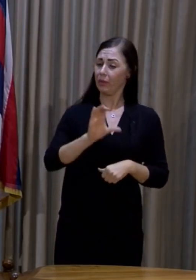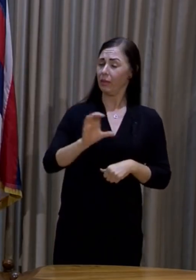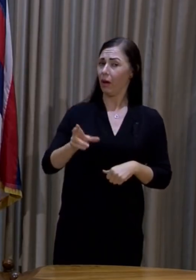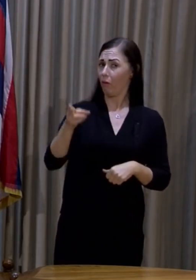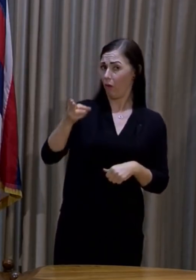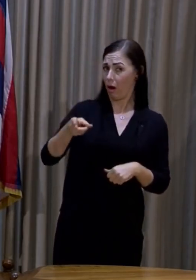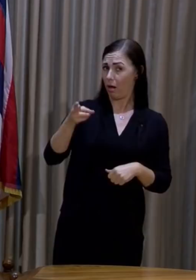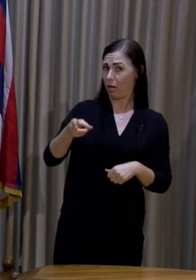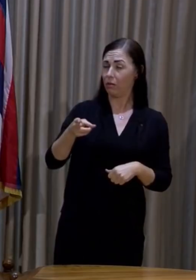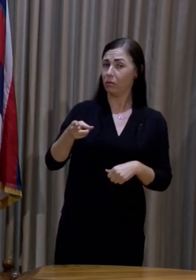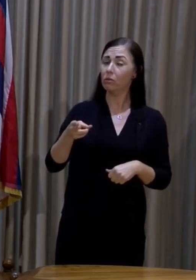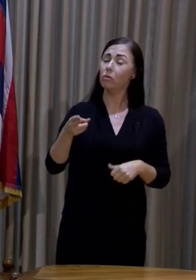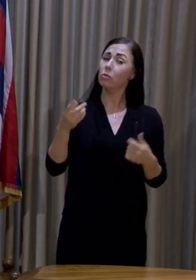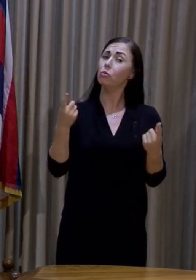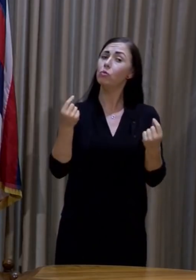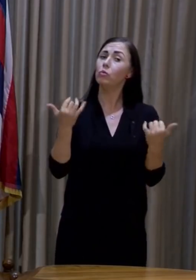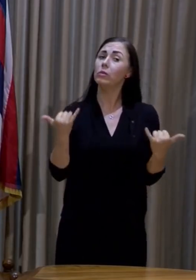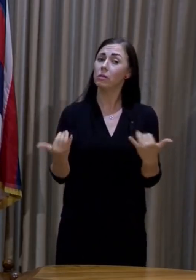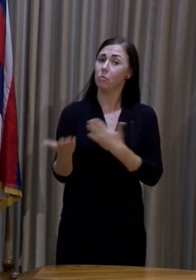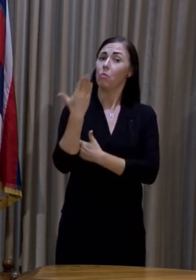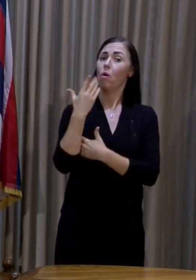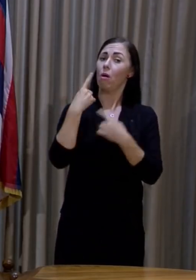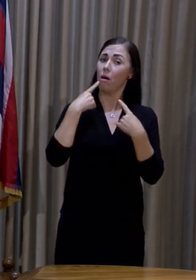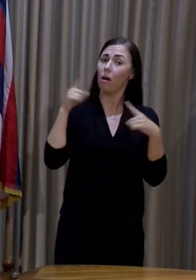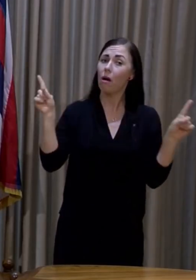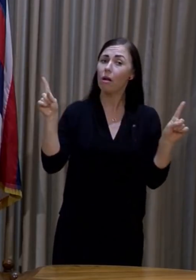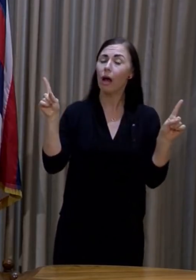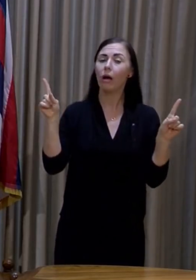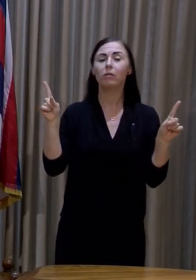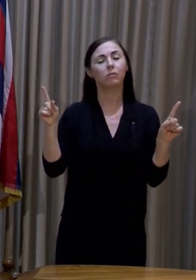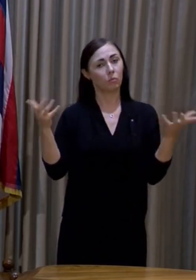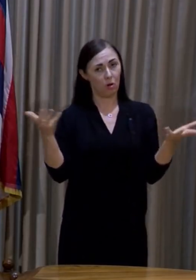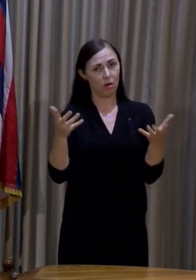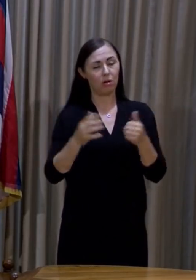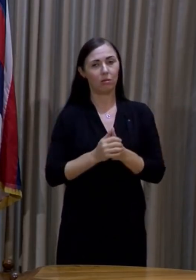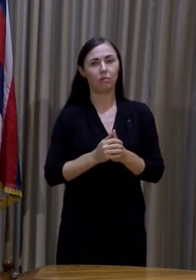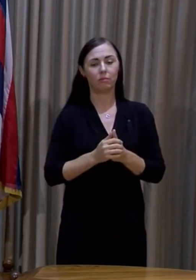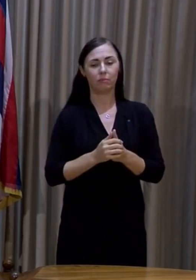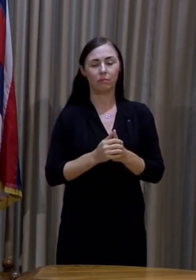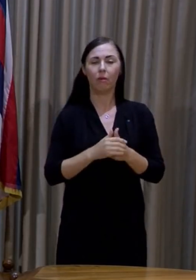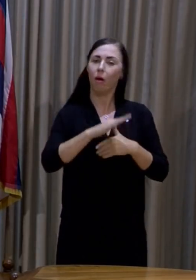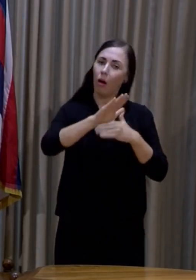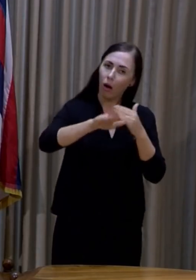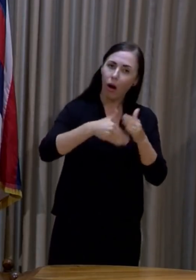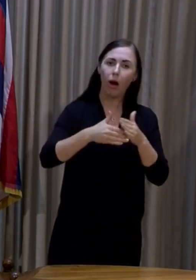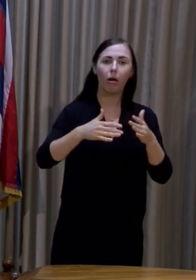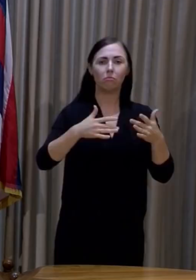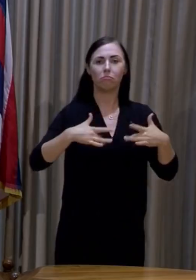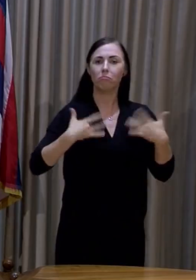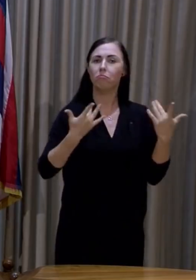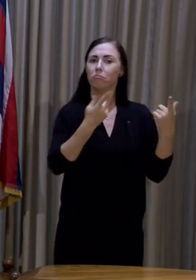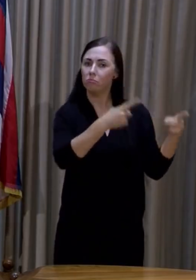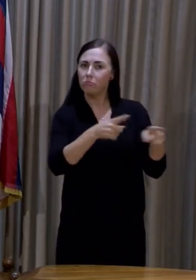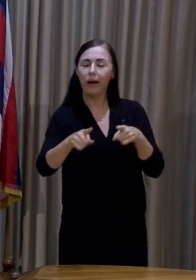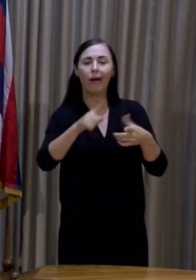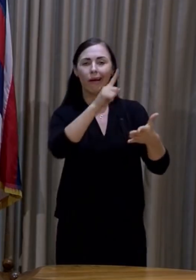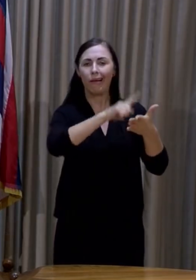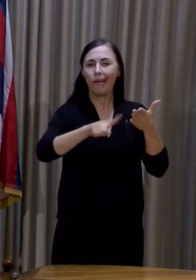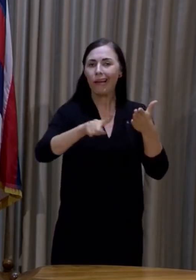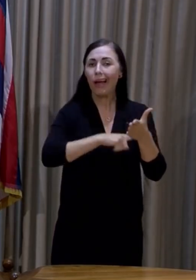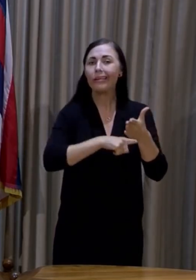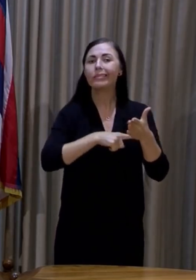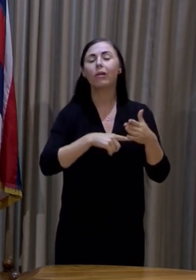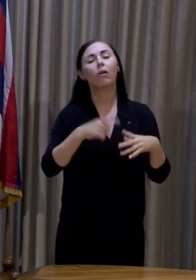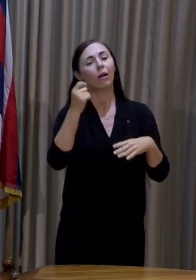had announced this morning that they would be canceling all events over 10